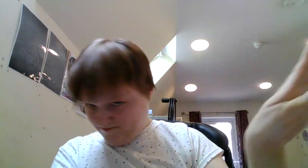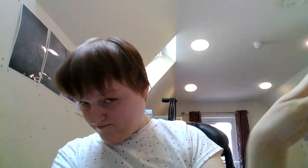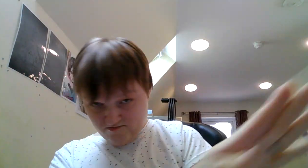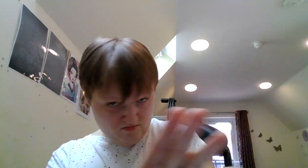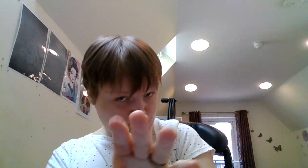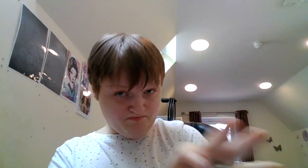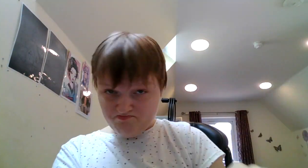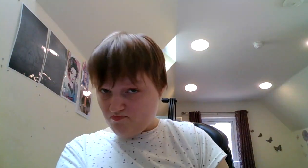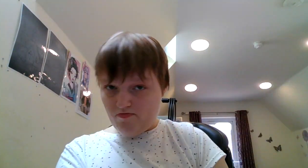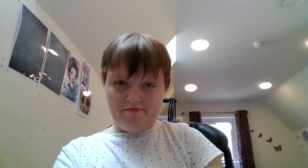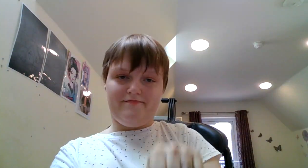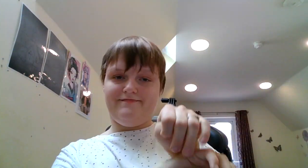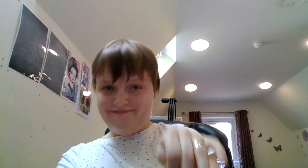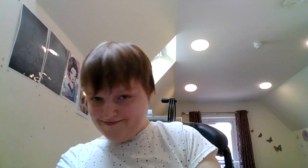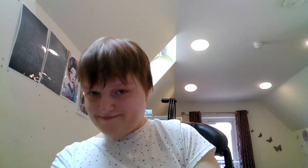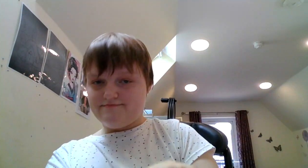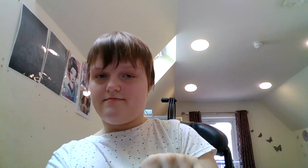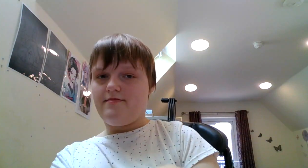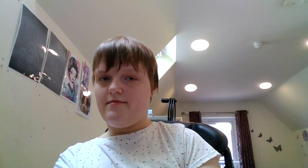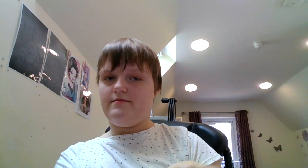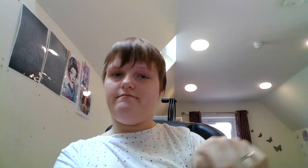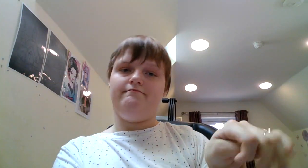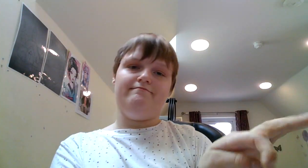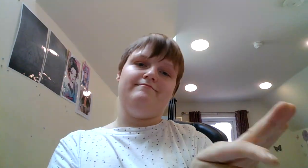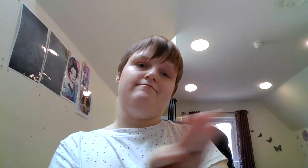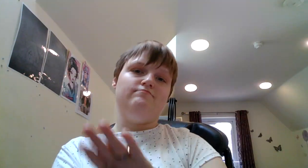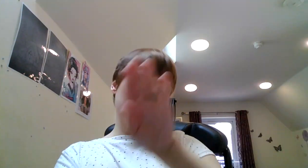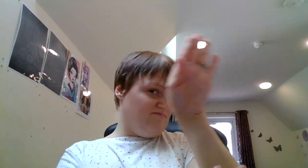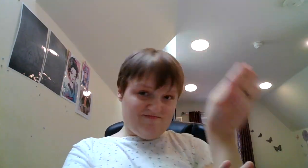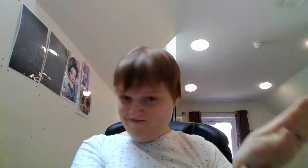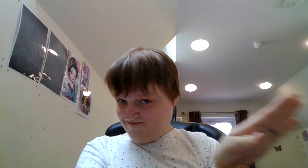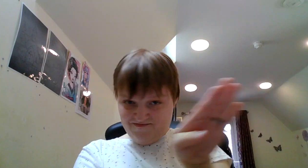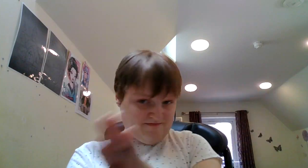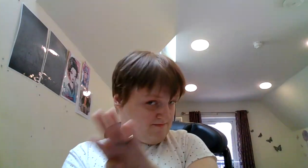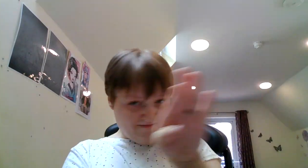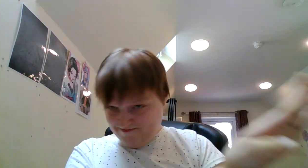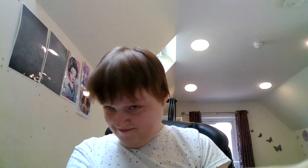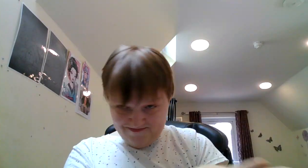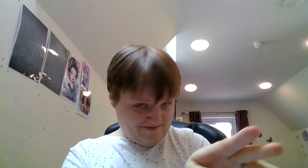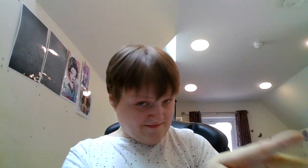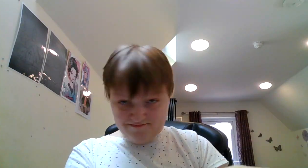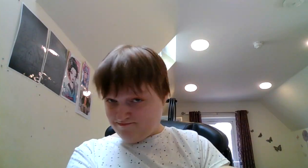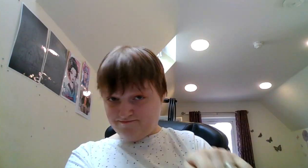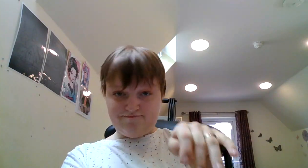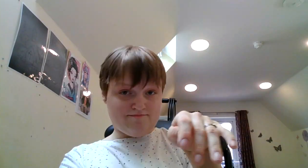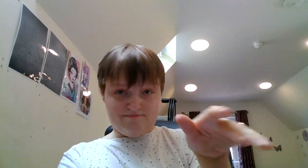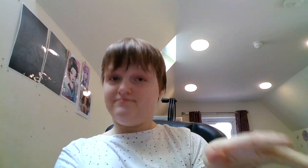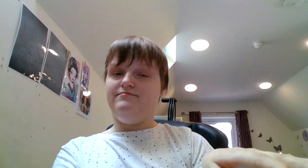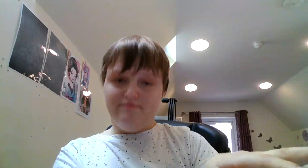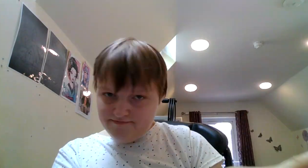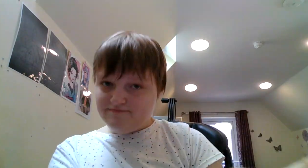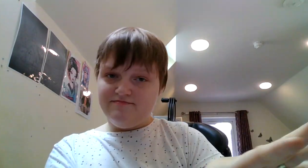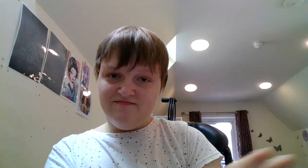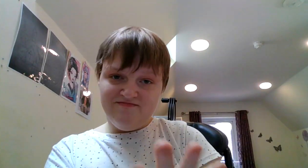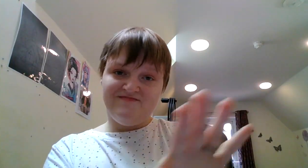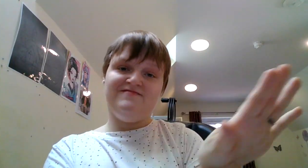Impossible It's an opinion. Impossible is not a declaration. It's a dare. Impossible is